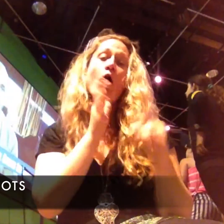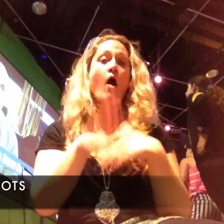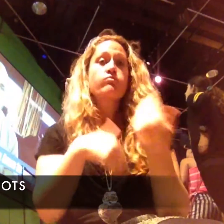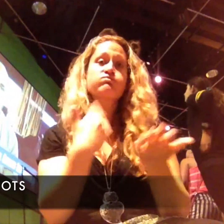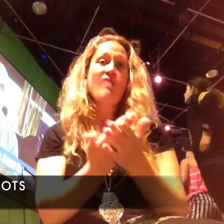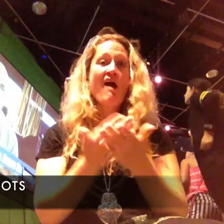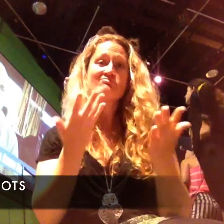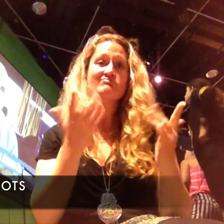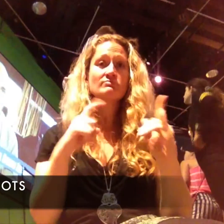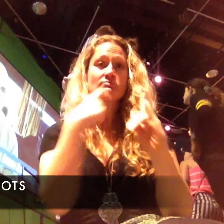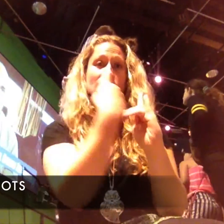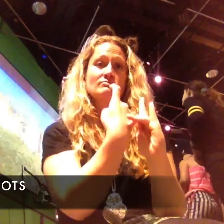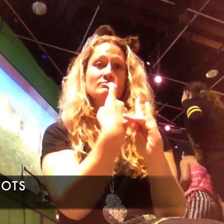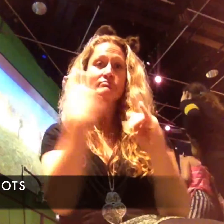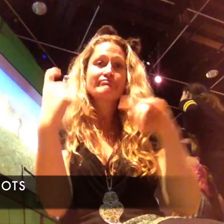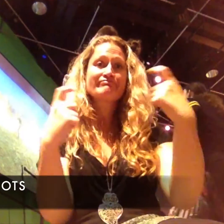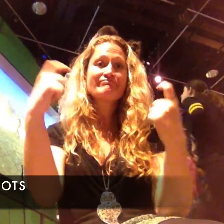great amount of things that we've done.